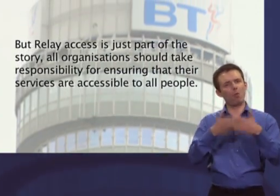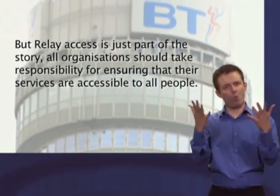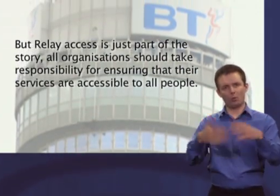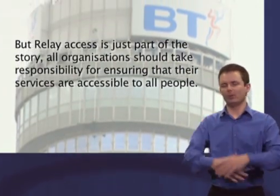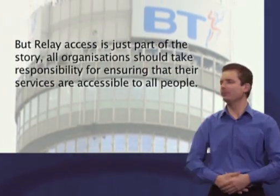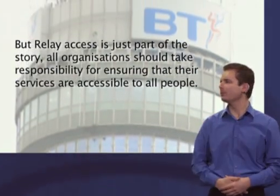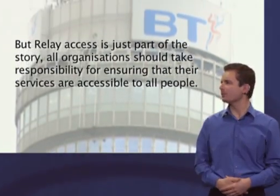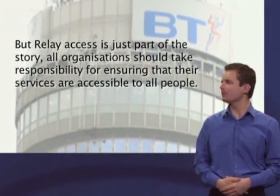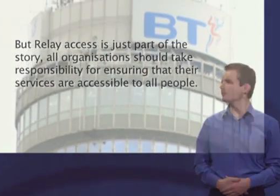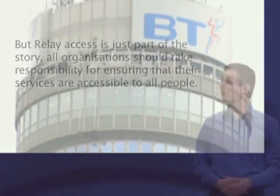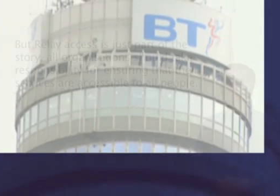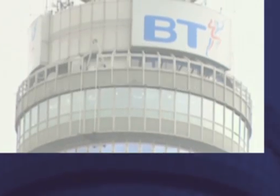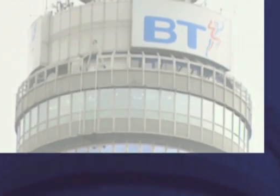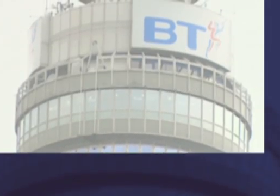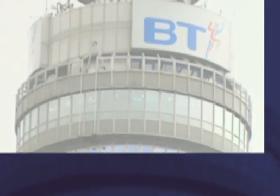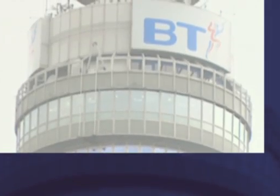accessible to all people.